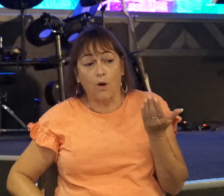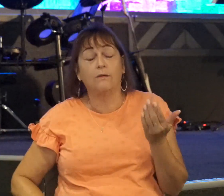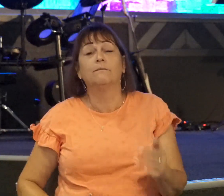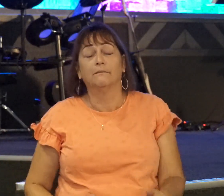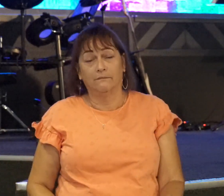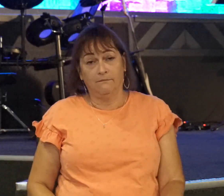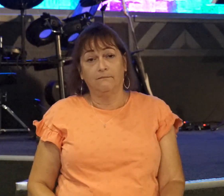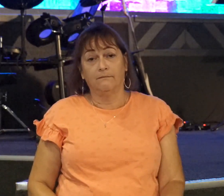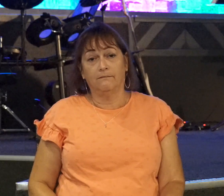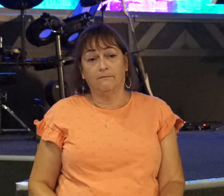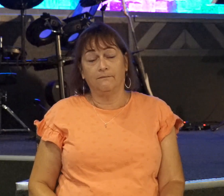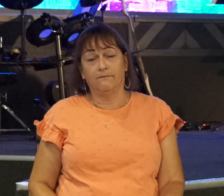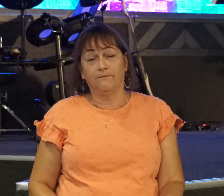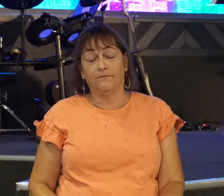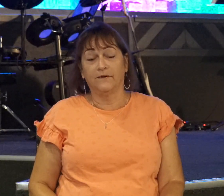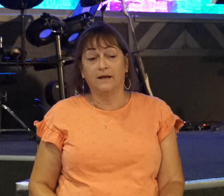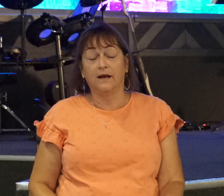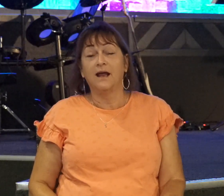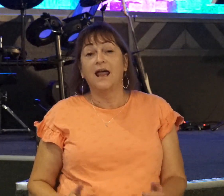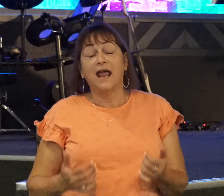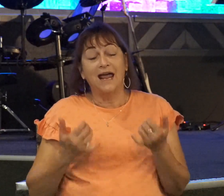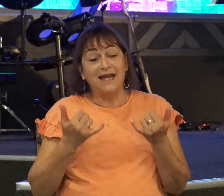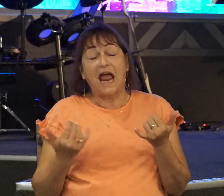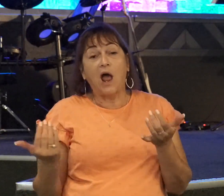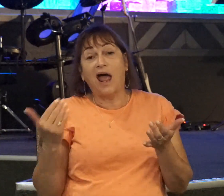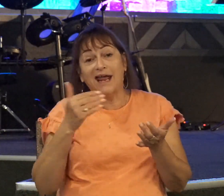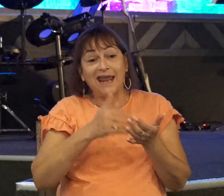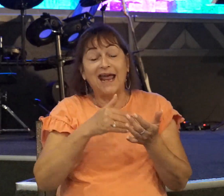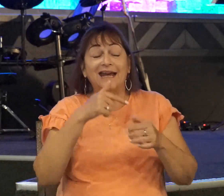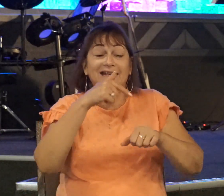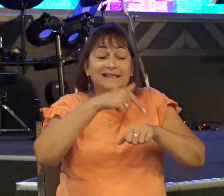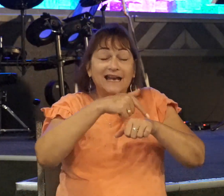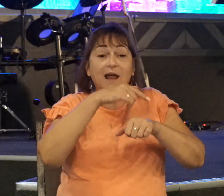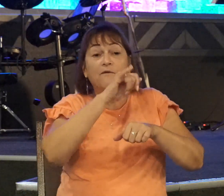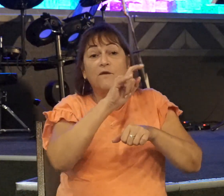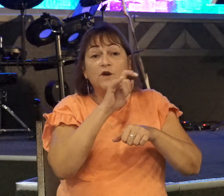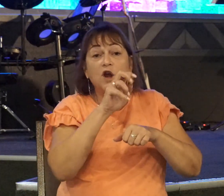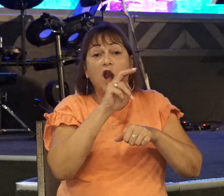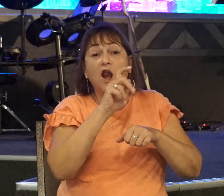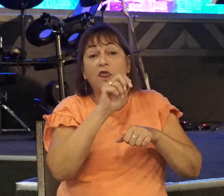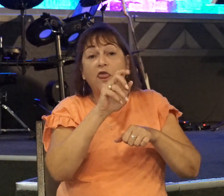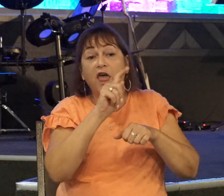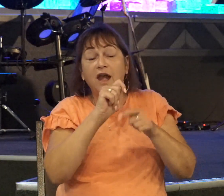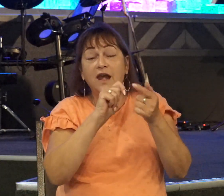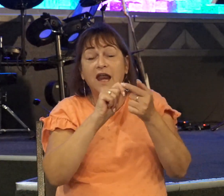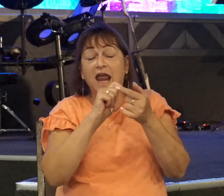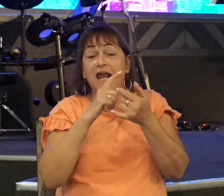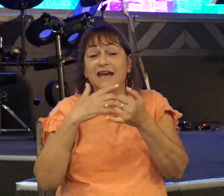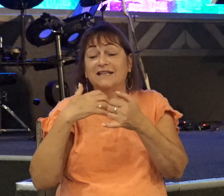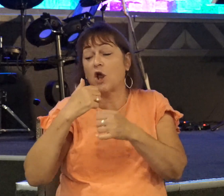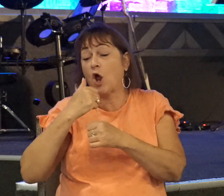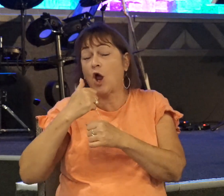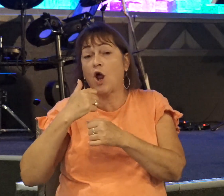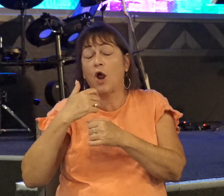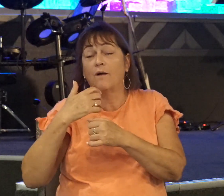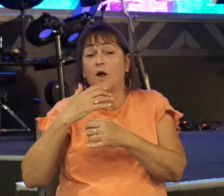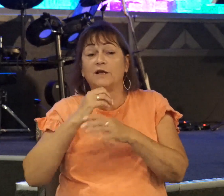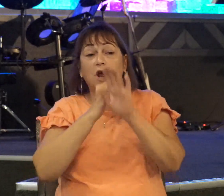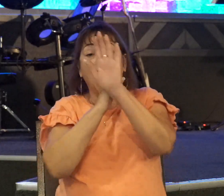Well, here we are again. This time it's Jonathan, and we're told his armor bearer. That would be a servant whose